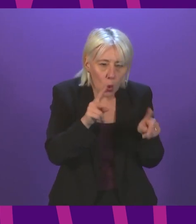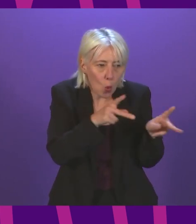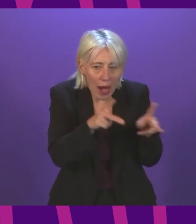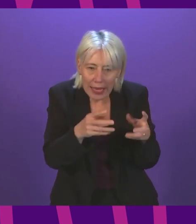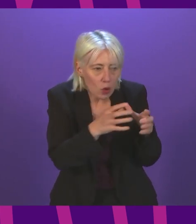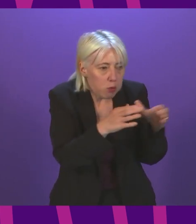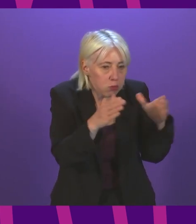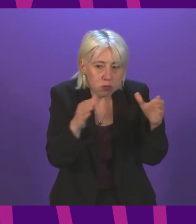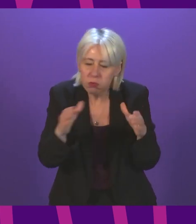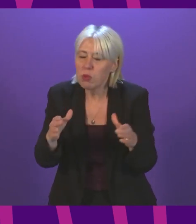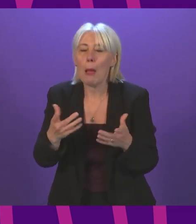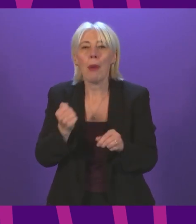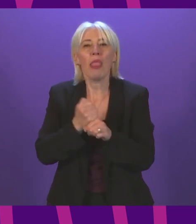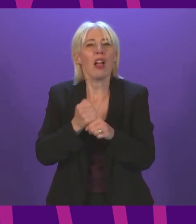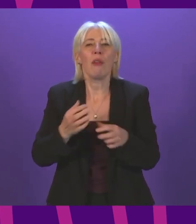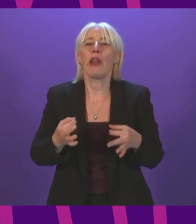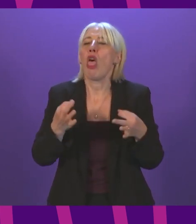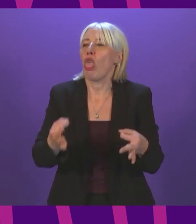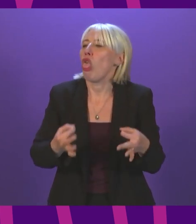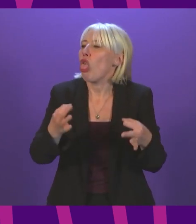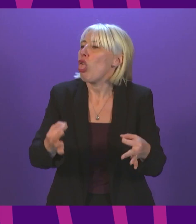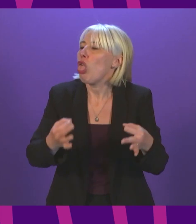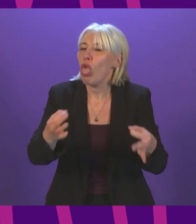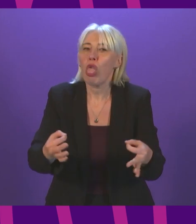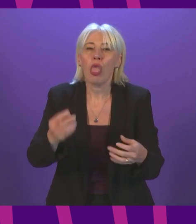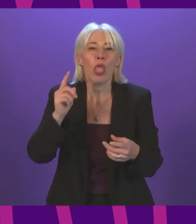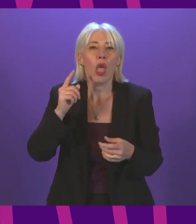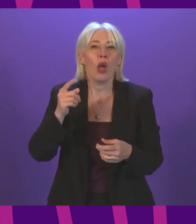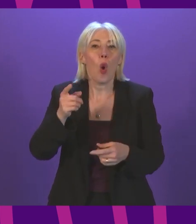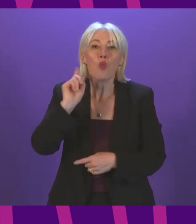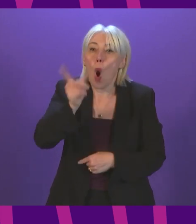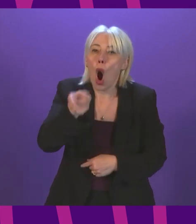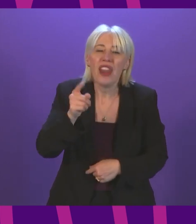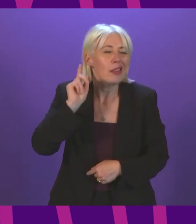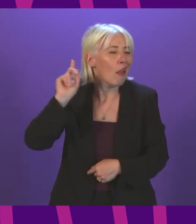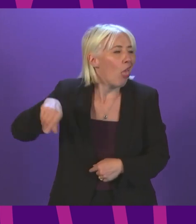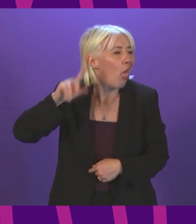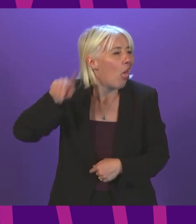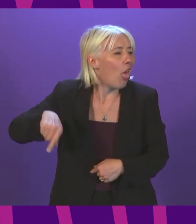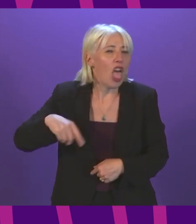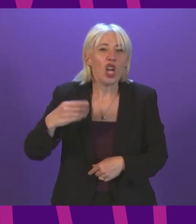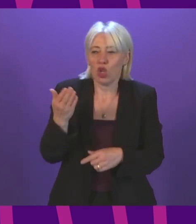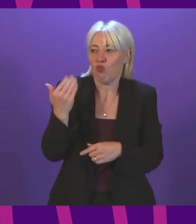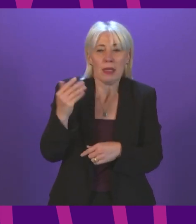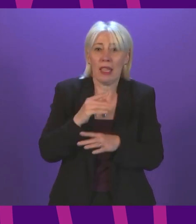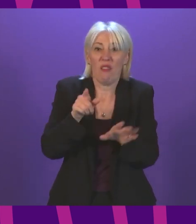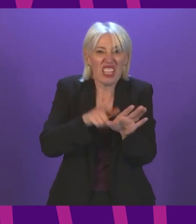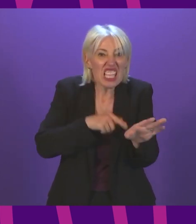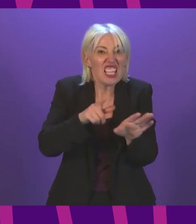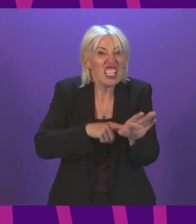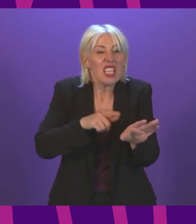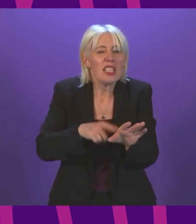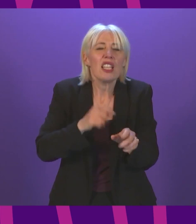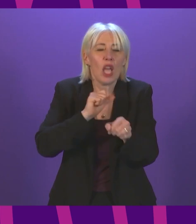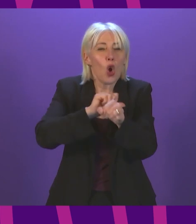government has delayed instead of acting. Warnings have gone ignored. Not just for weeks, but for years. This cannot just be blamed